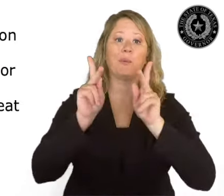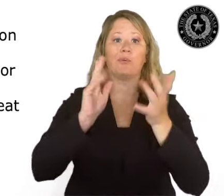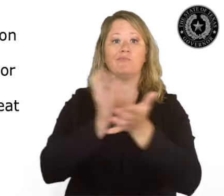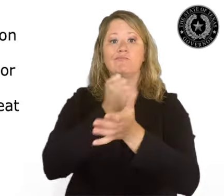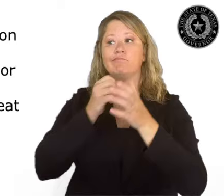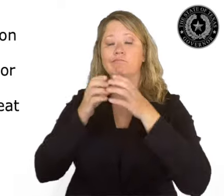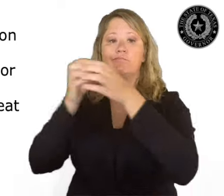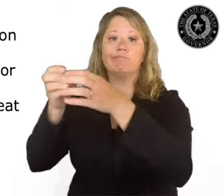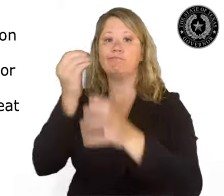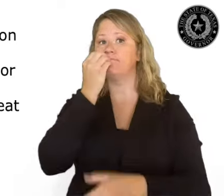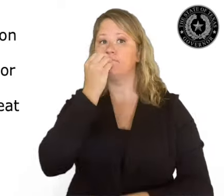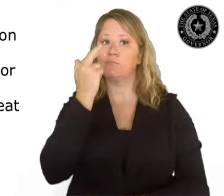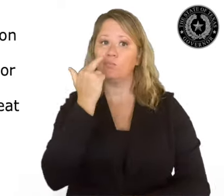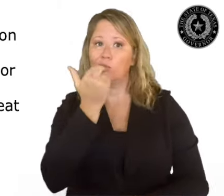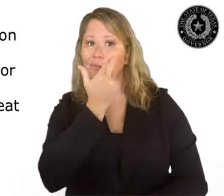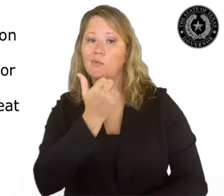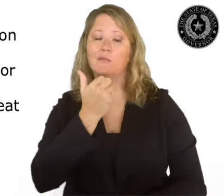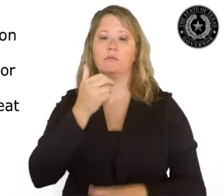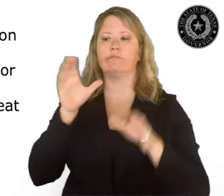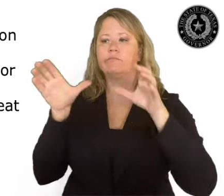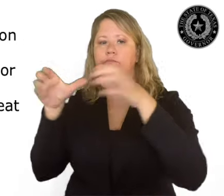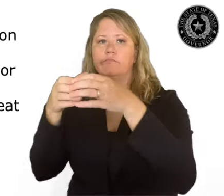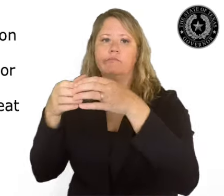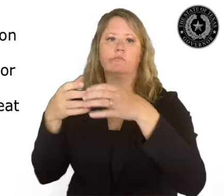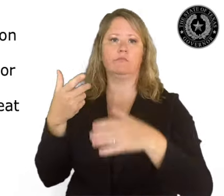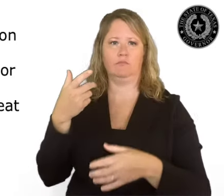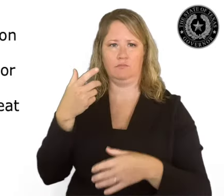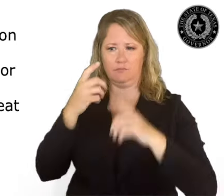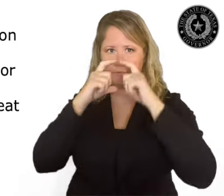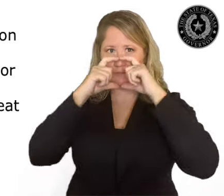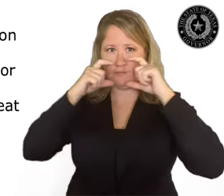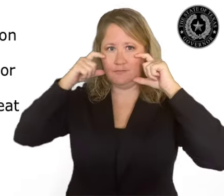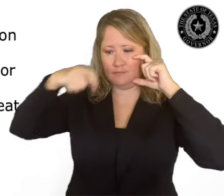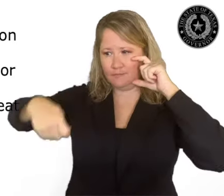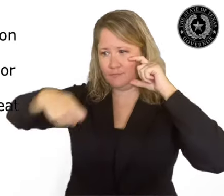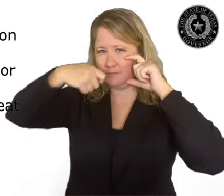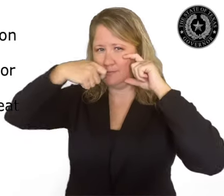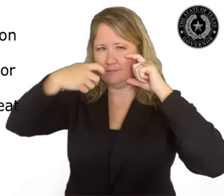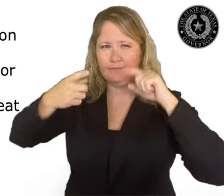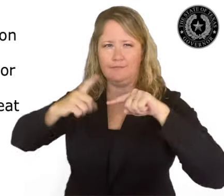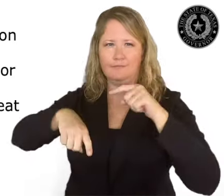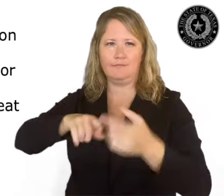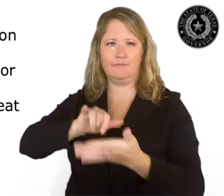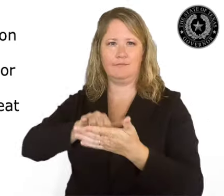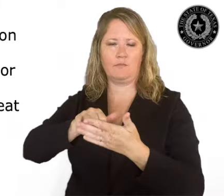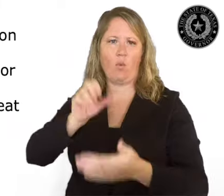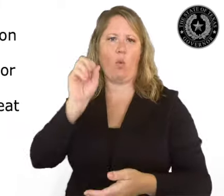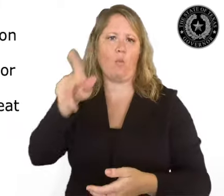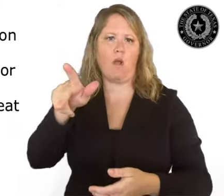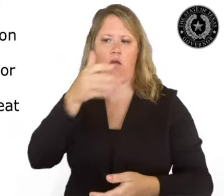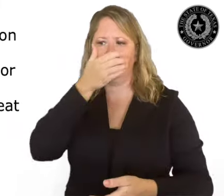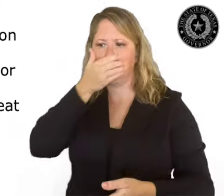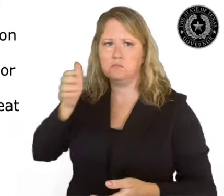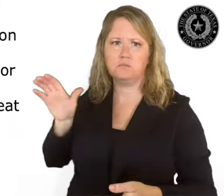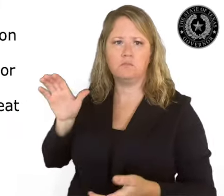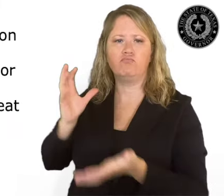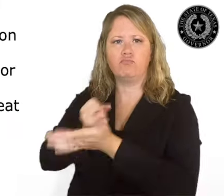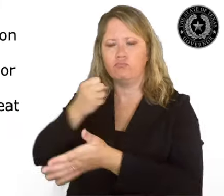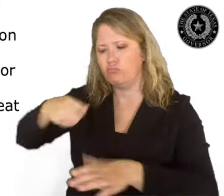Any person while the person is consuming food or drink or is seated at a restaurant to eat or drink